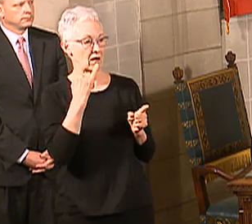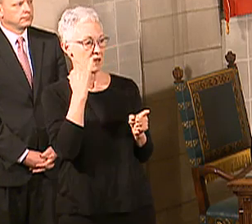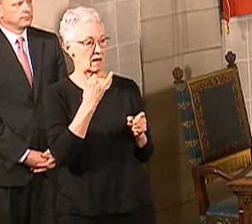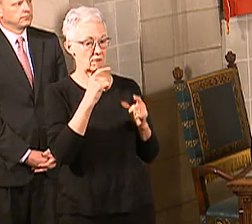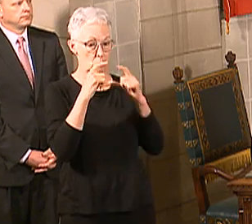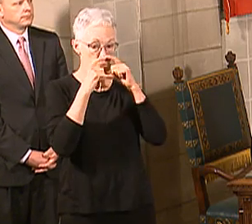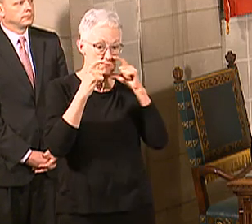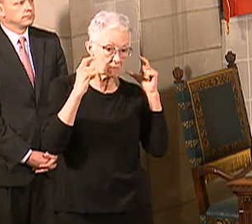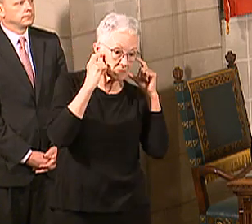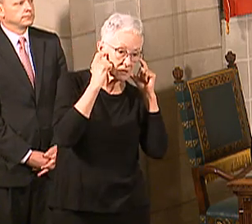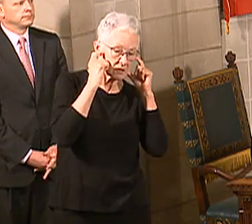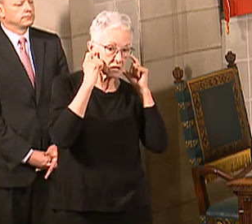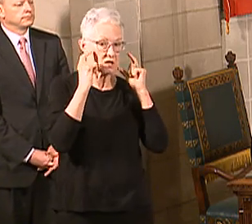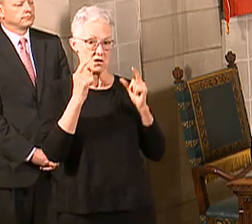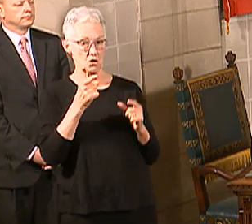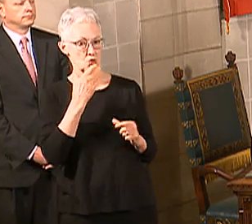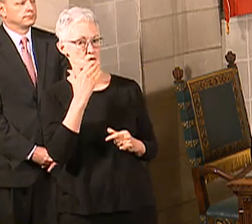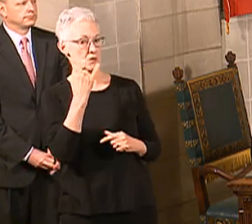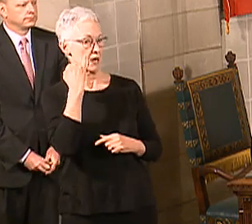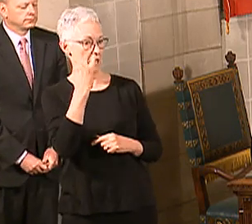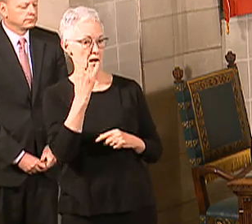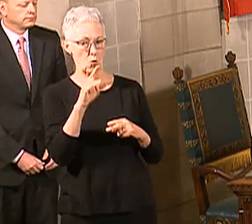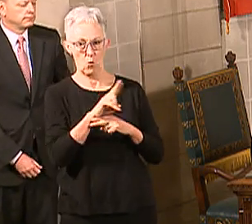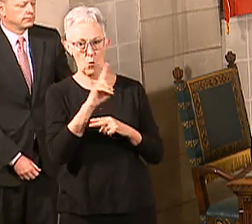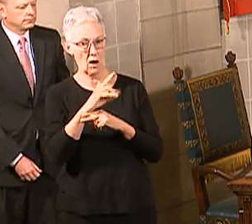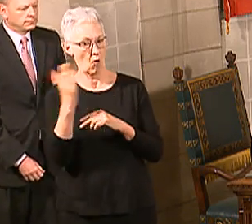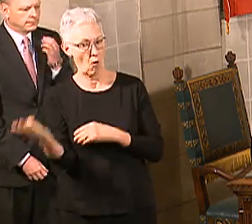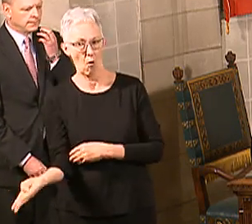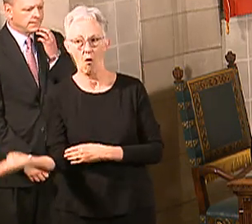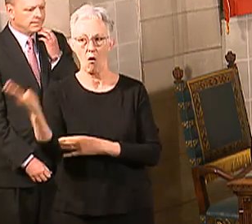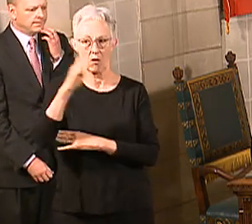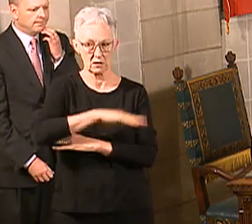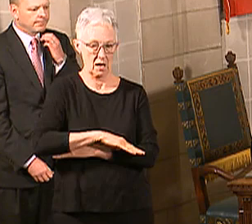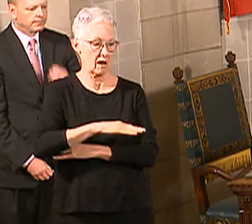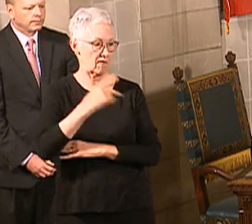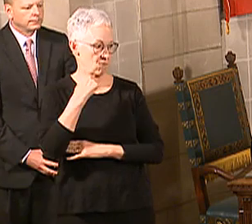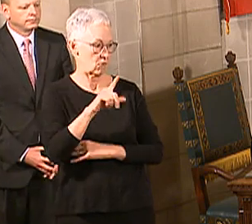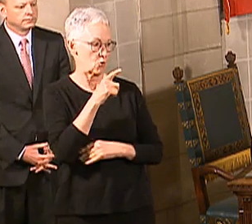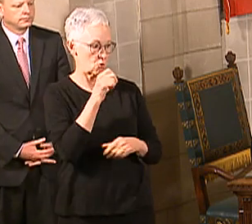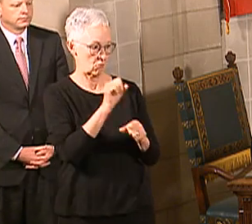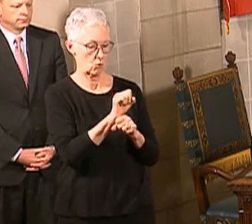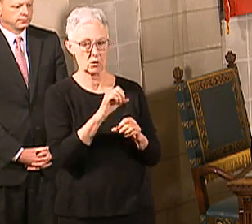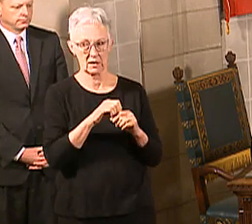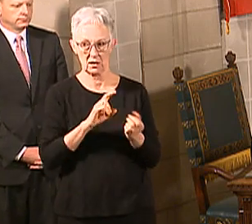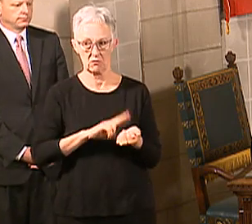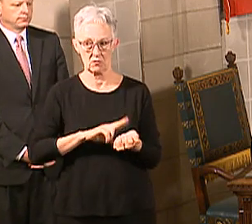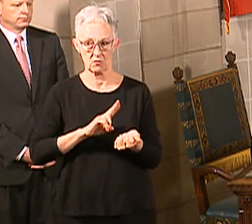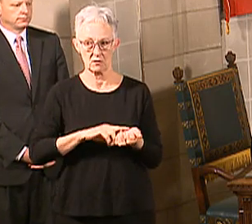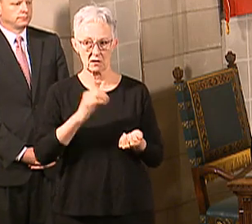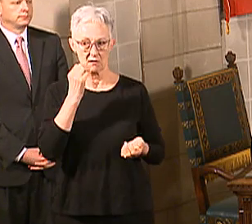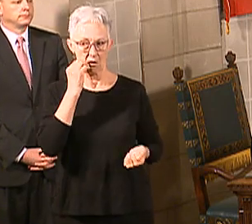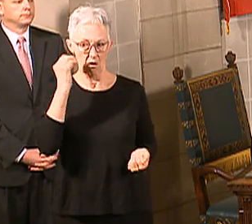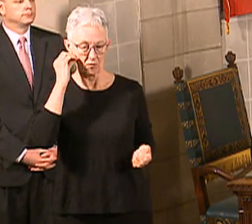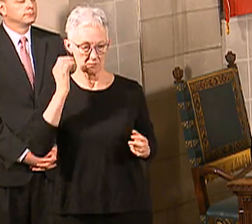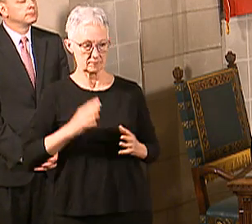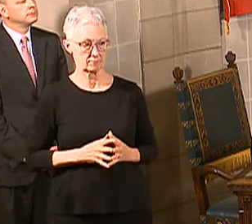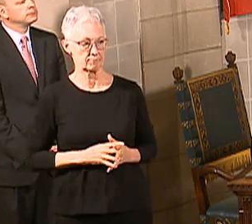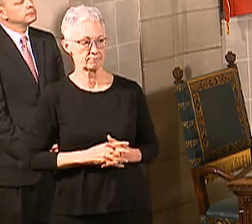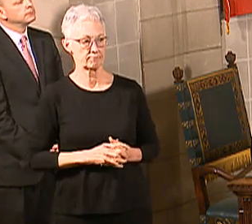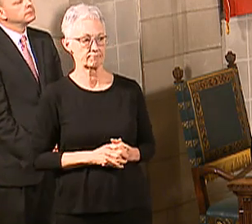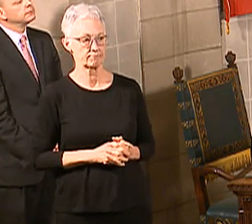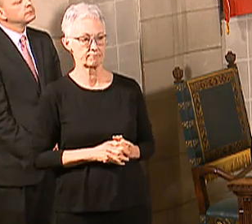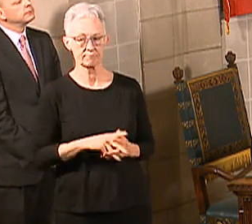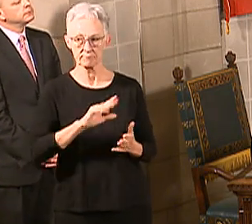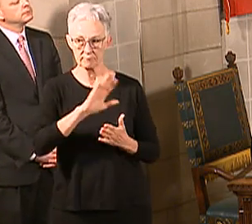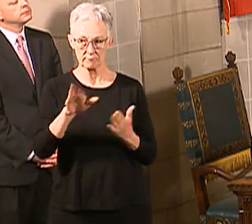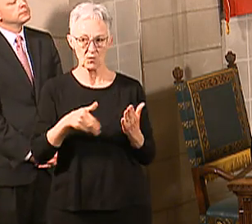protect the residents of that nursing home. So, again, that's one of our guidelines we want everybody with regard to our nursing homes to be looking to. All those guidelines